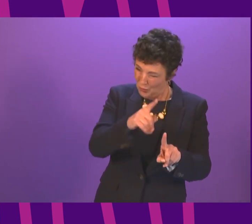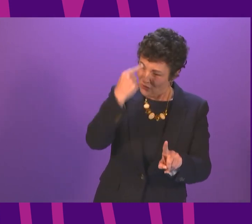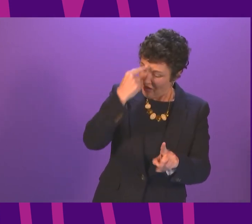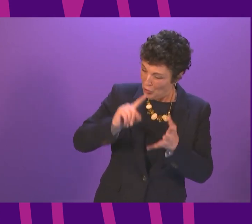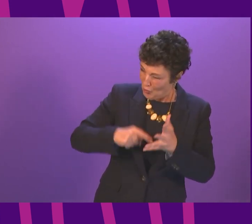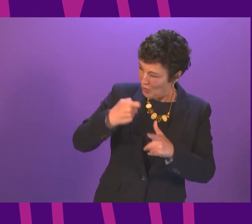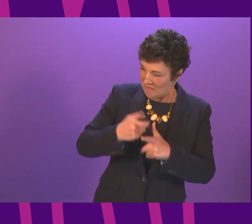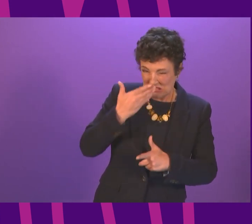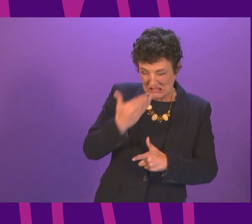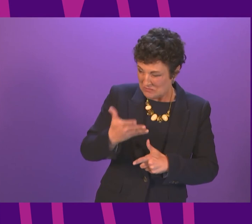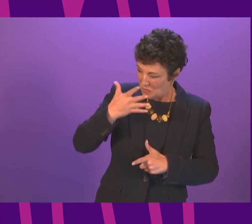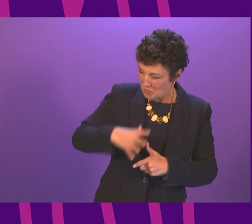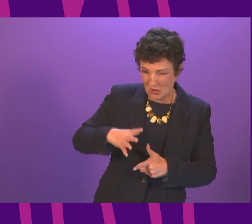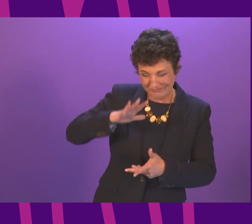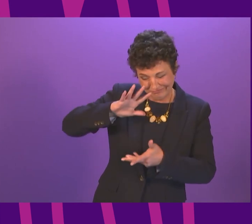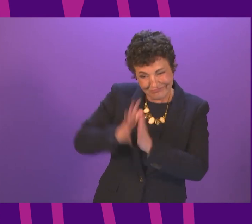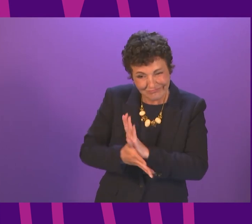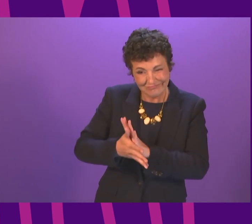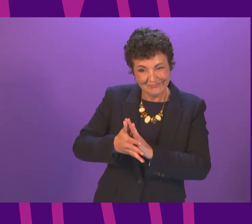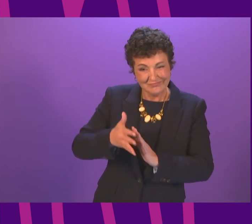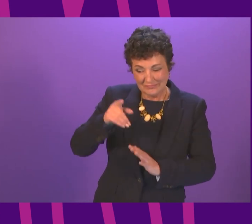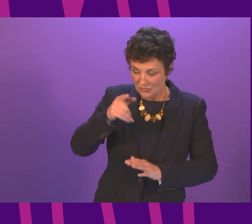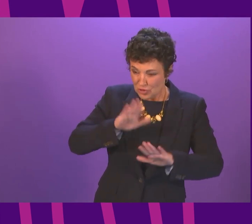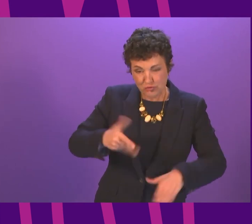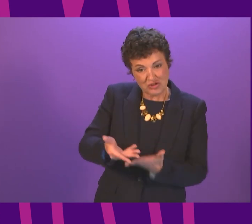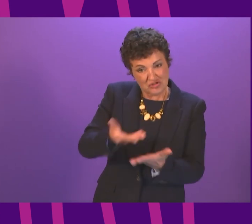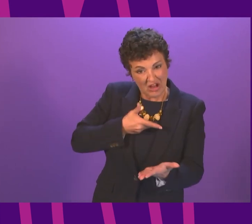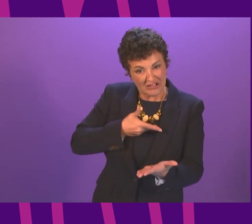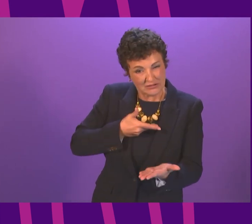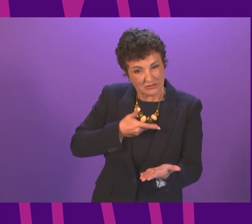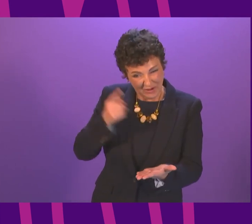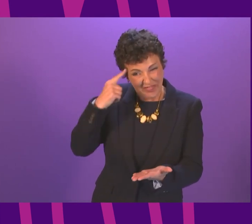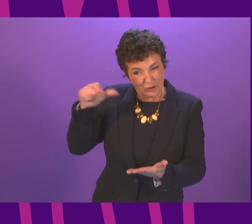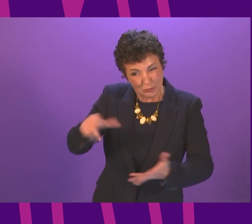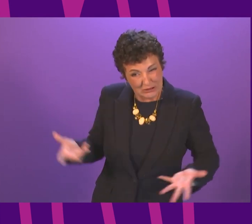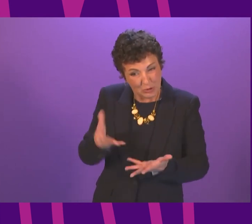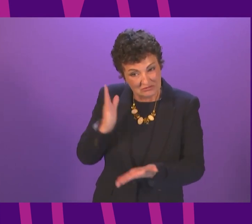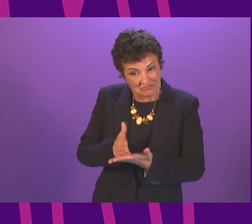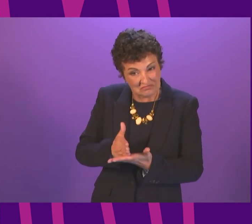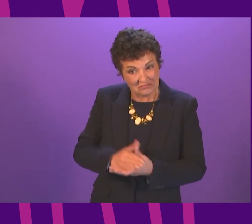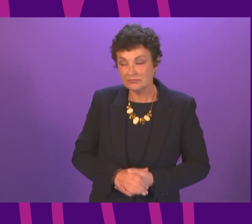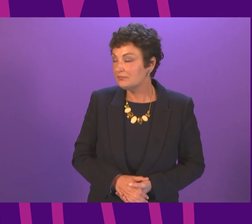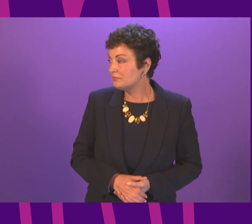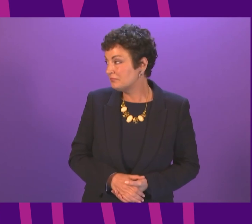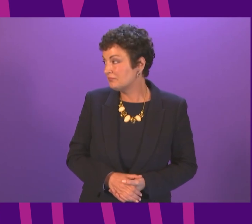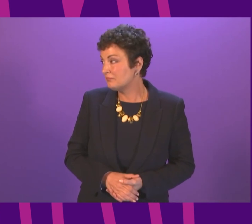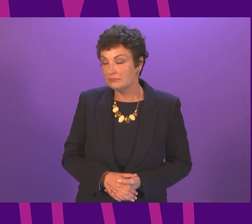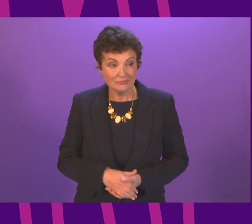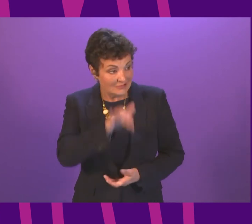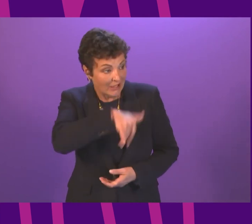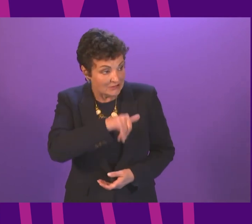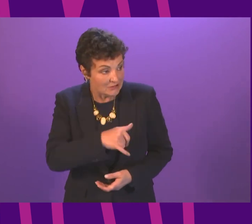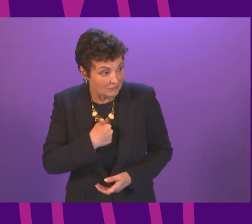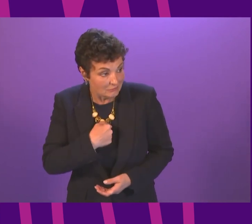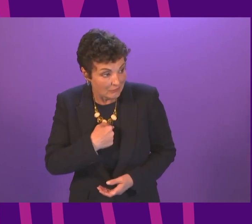undermining these efforts? The First Minister? Yes, I do. I think that is a really